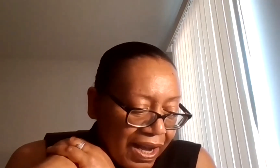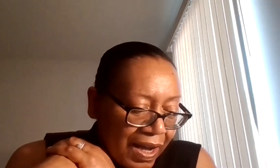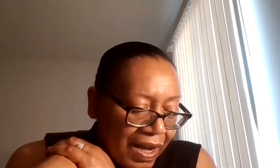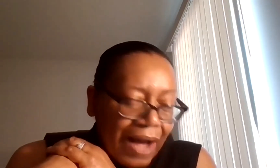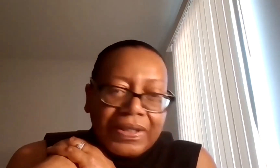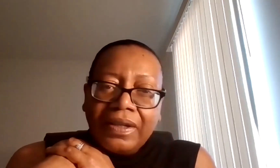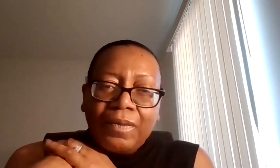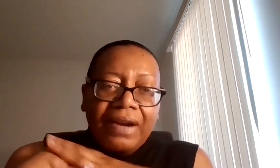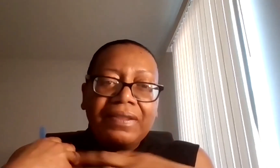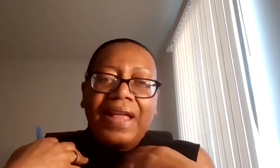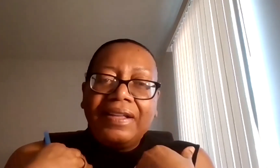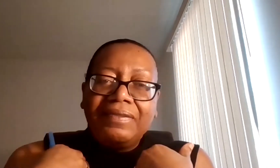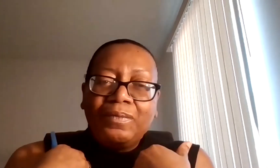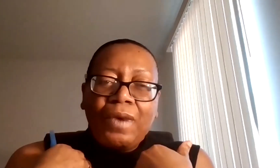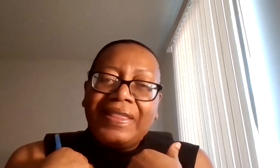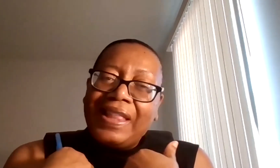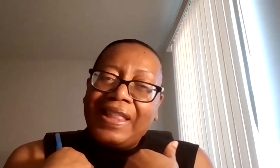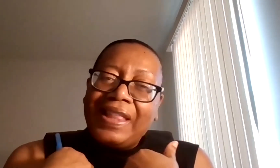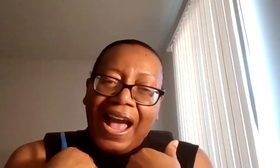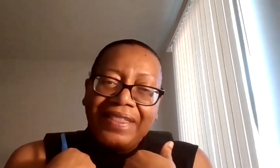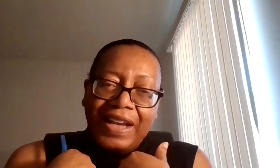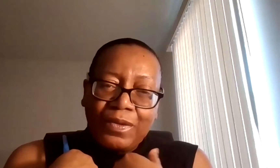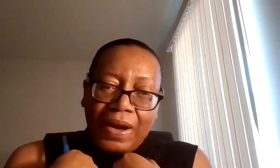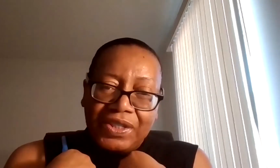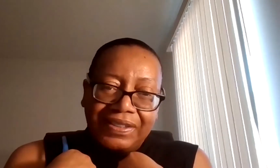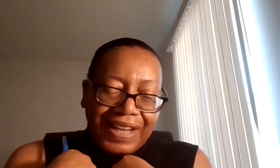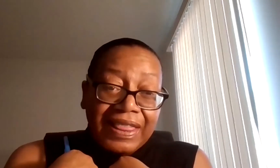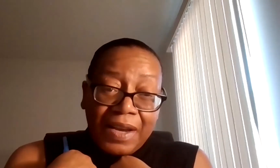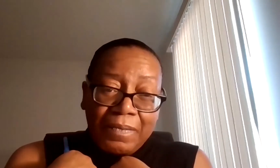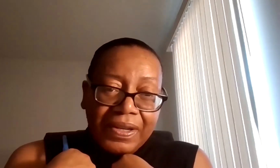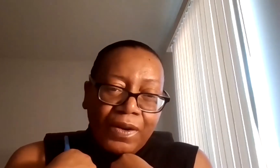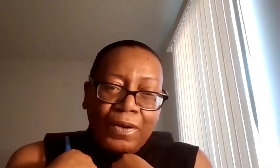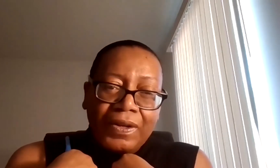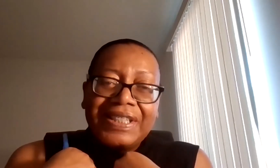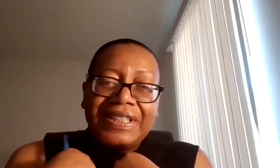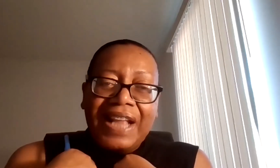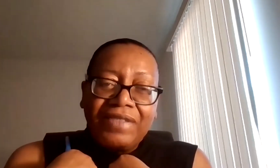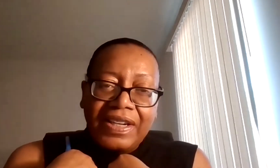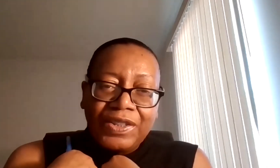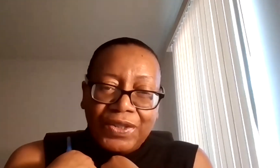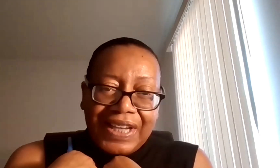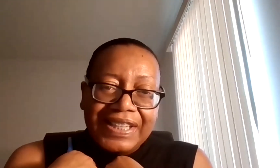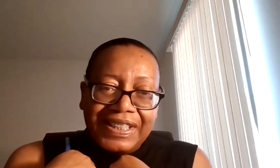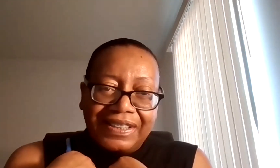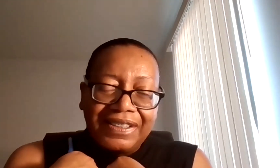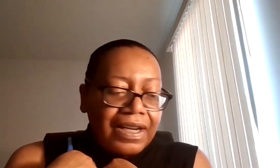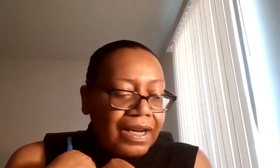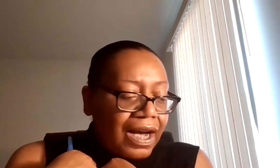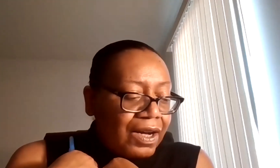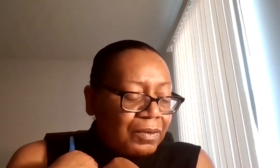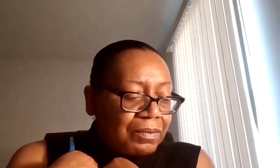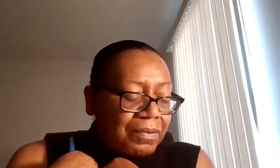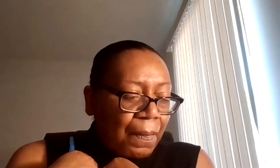um, um, was unaware that when they had that question in them or didn't have that understanding.